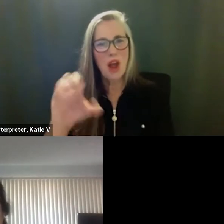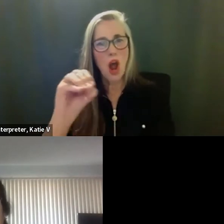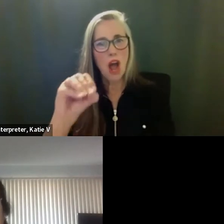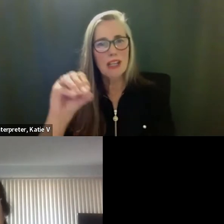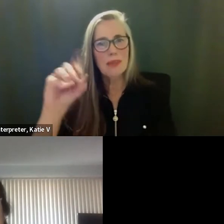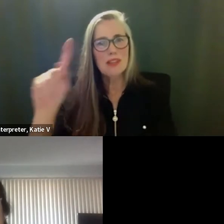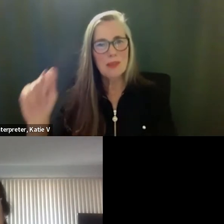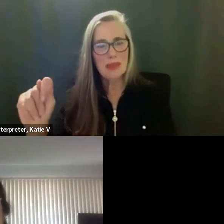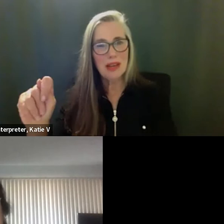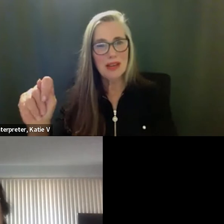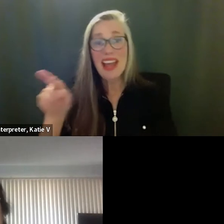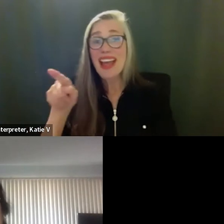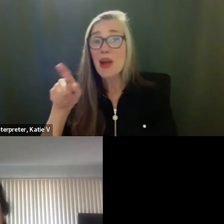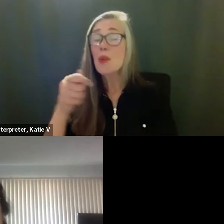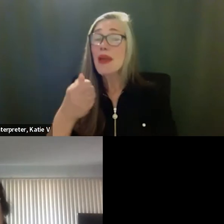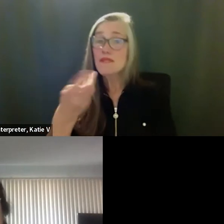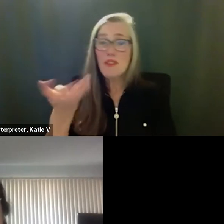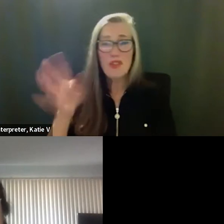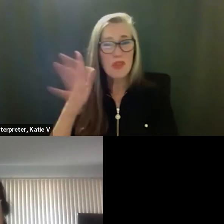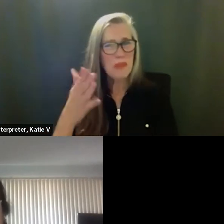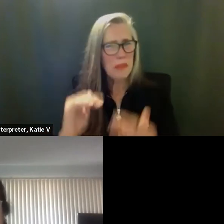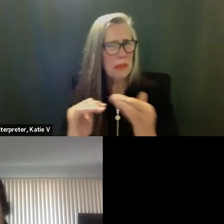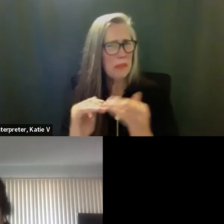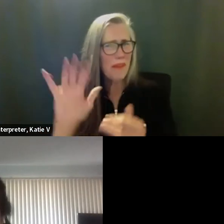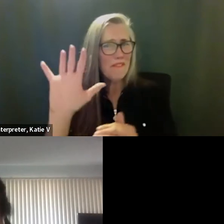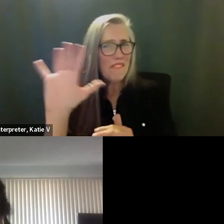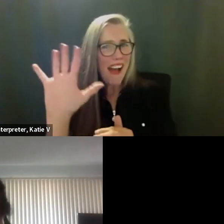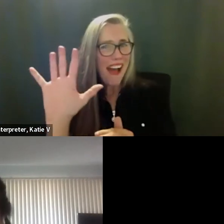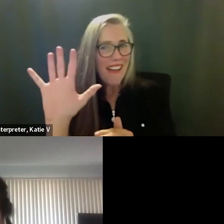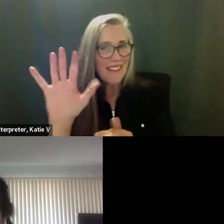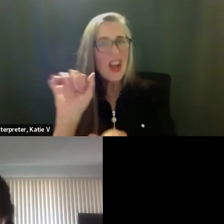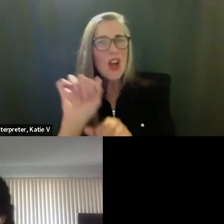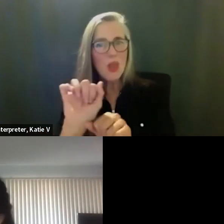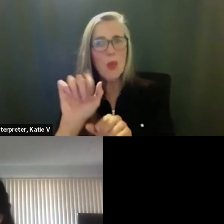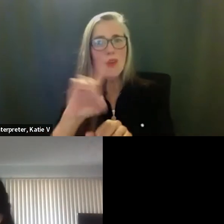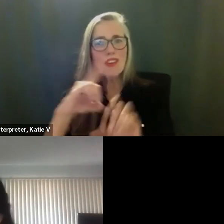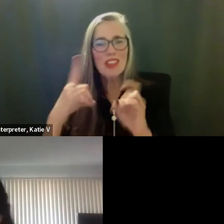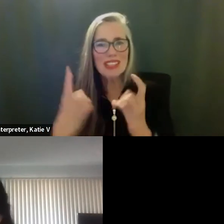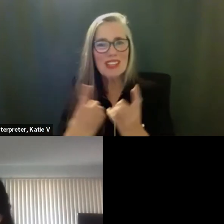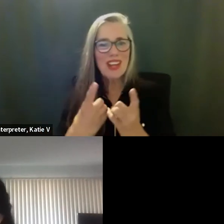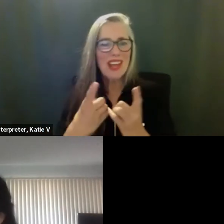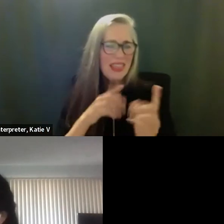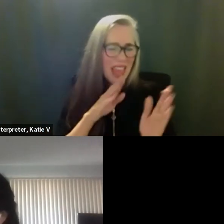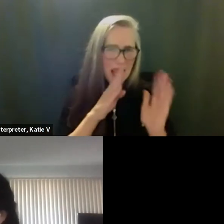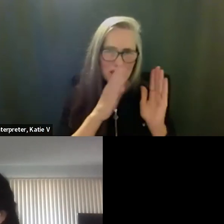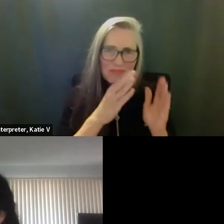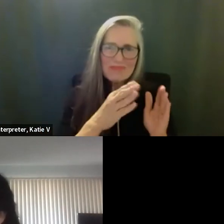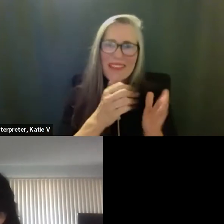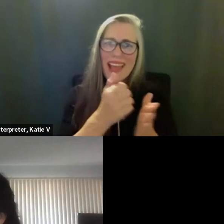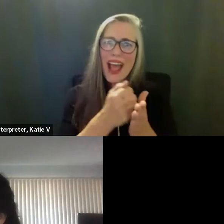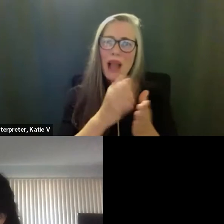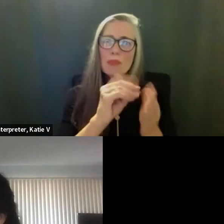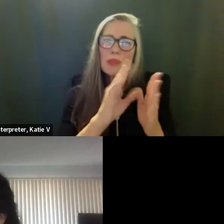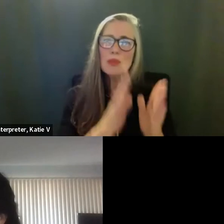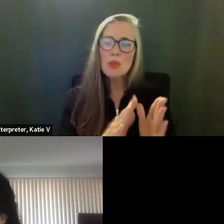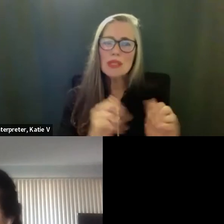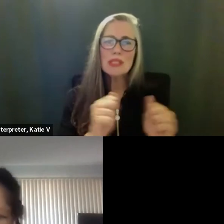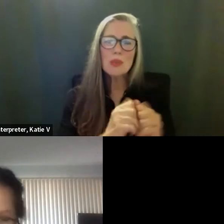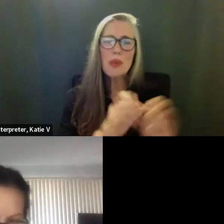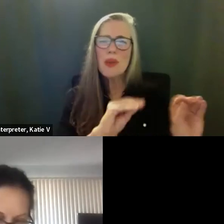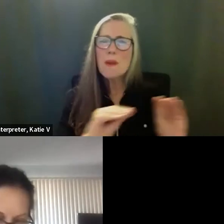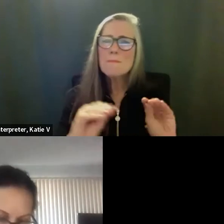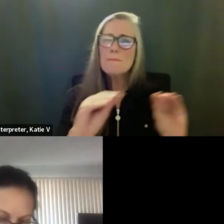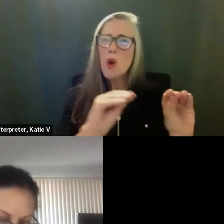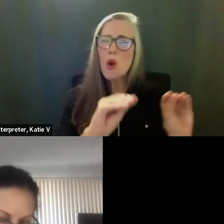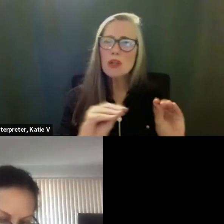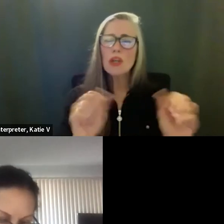motor skill needs, um, sensory needs, adaptive, um, adaptive technology needs. Um, and so they're just a